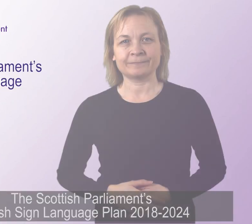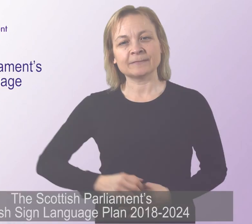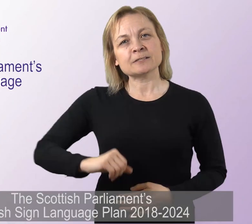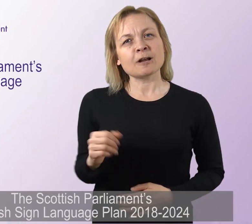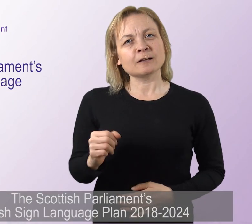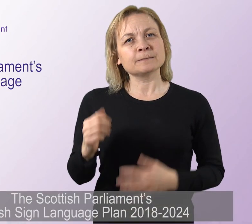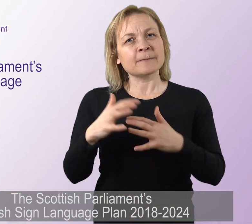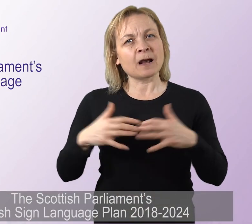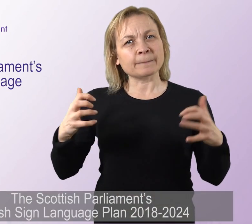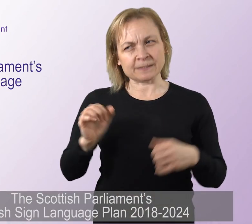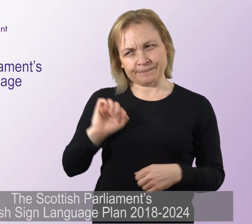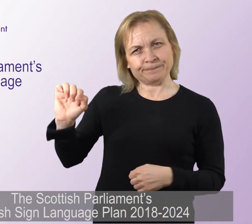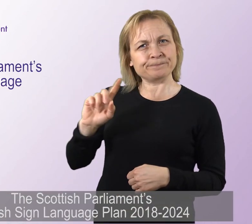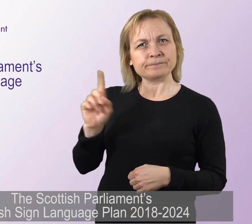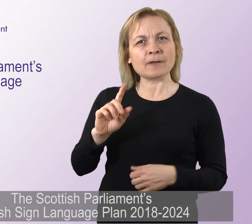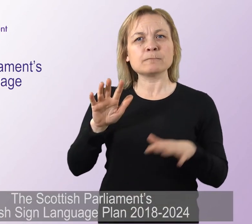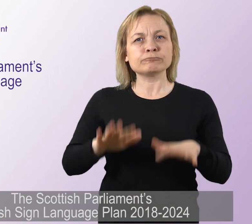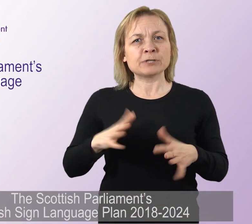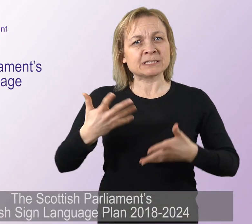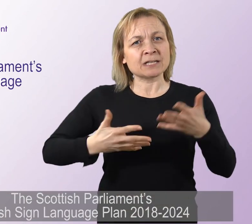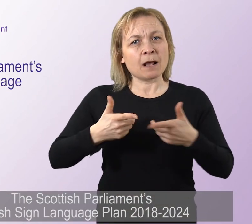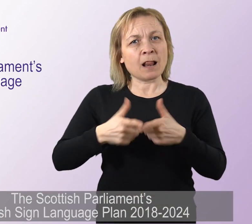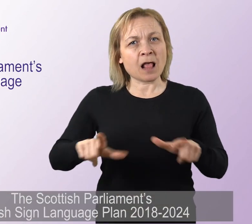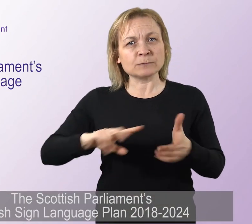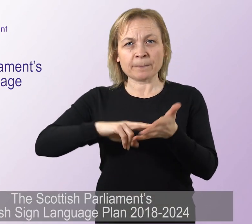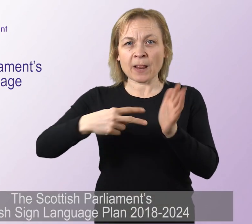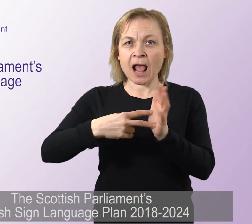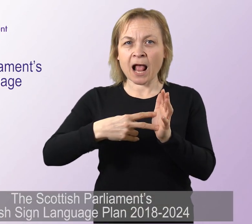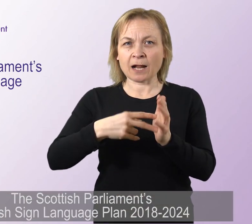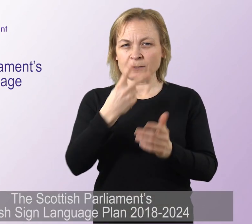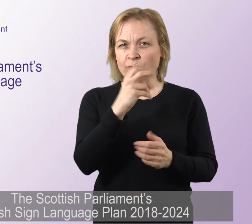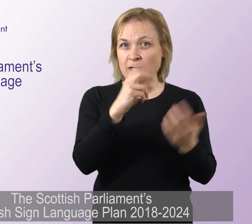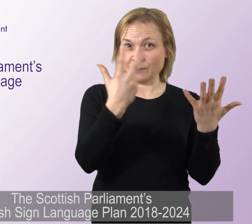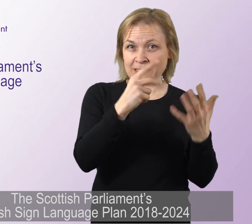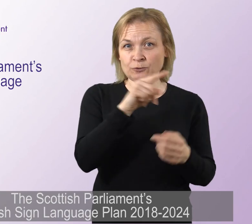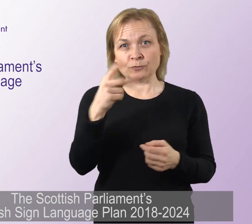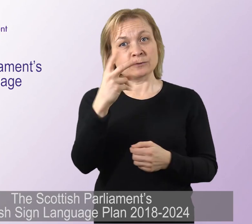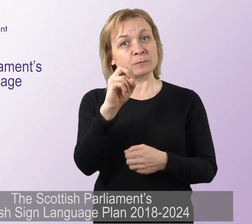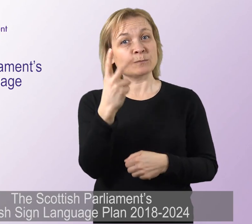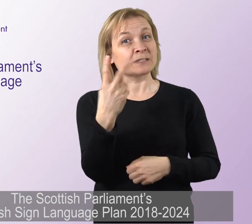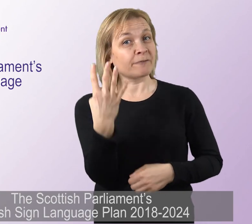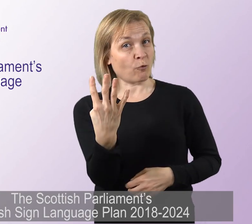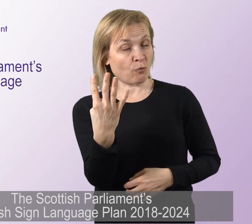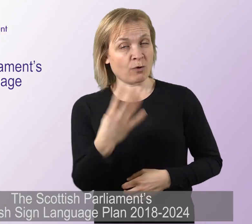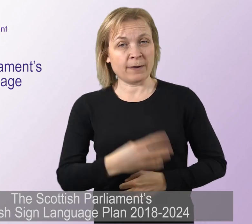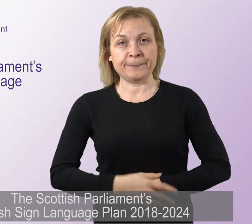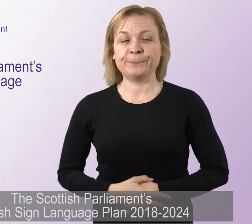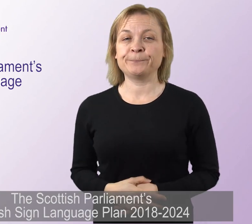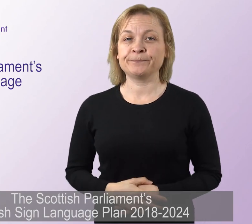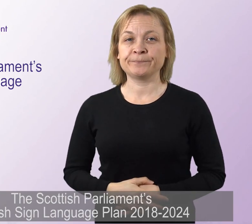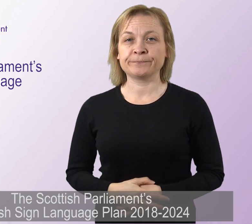The Scottish Parliament's British Sign Language Plan 2018-2024